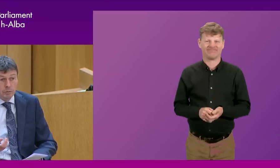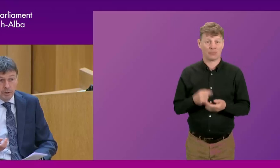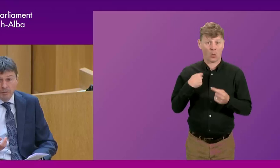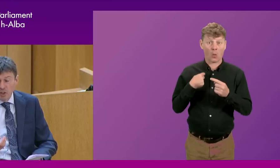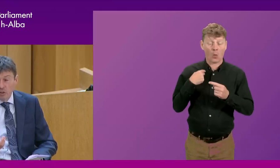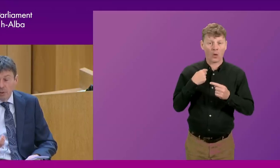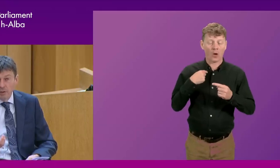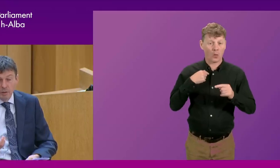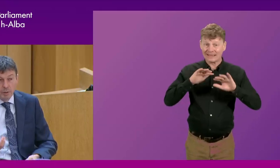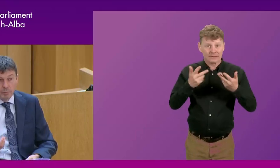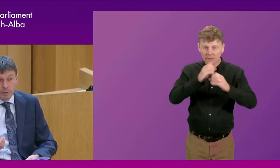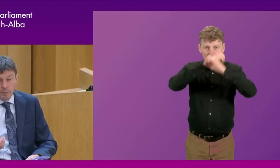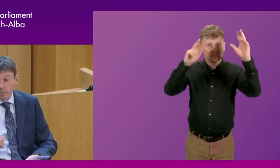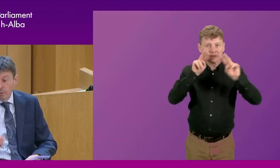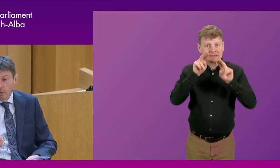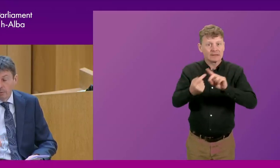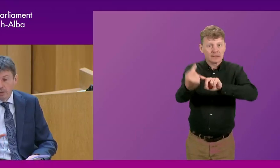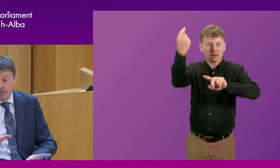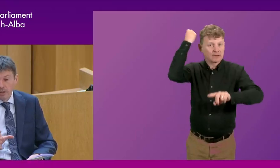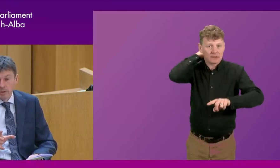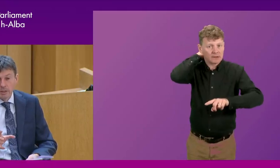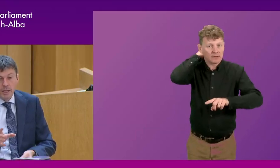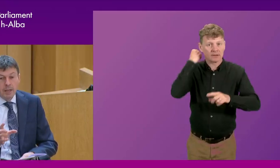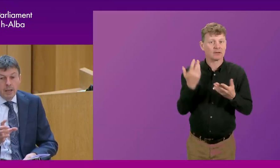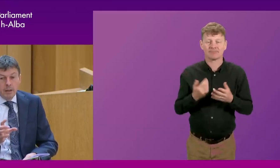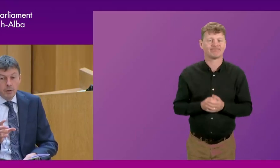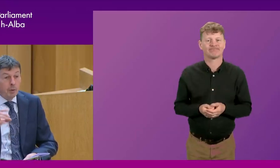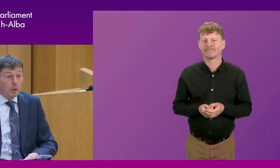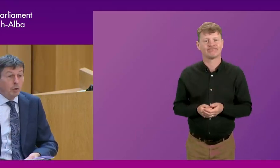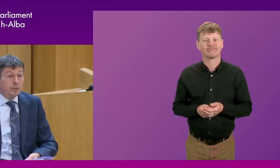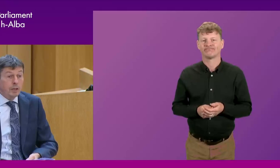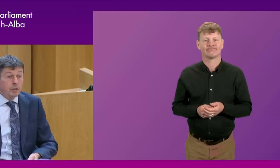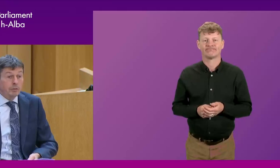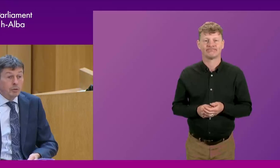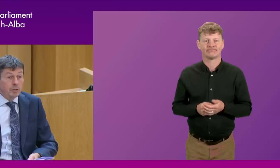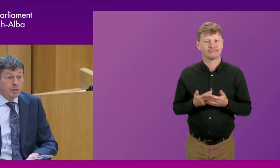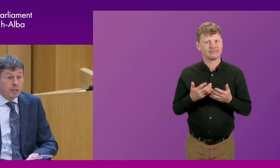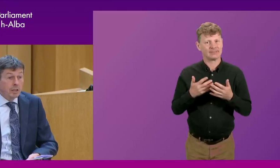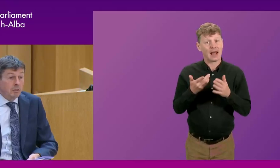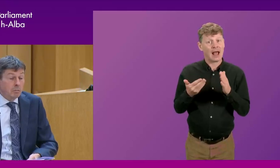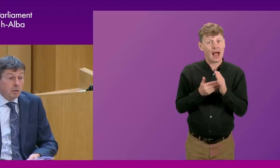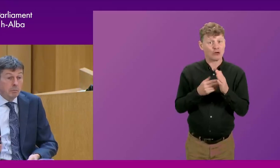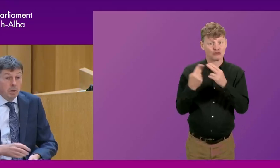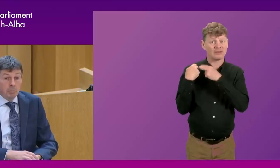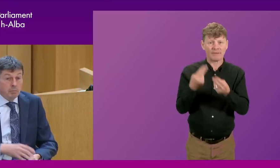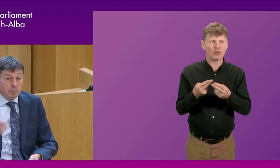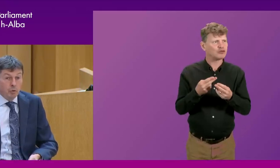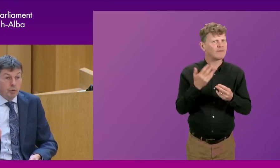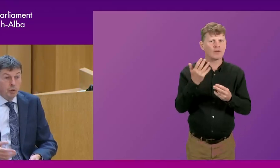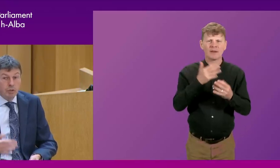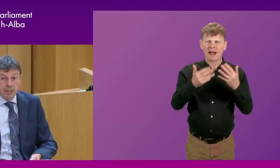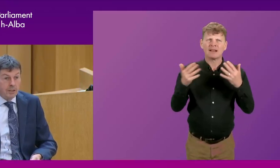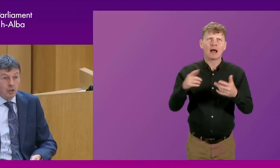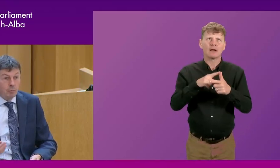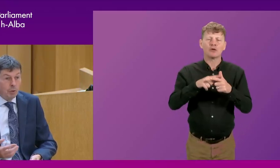you know, unenvisaged by the Parliament in its initial days. There's been quite a lot of extra devolution since 1999. The